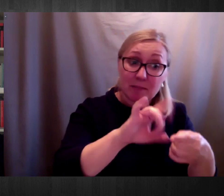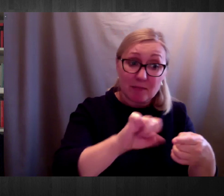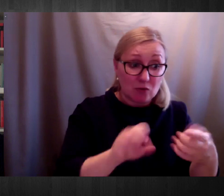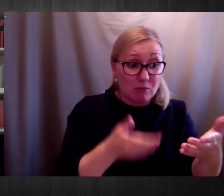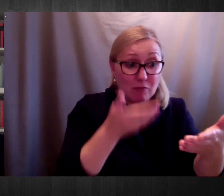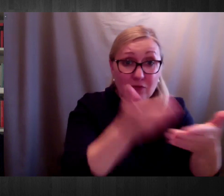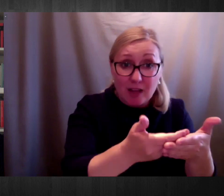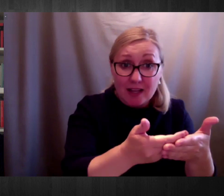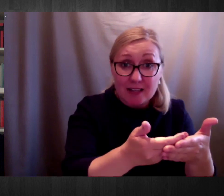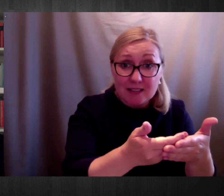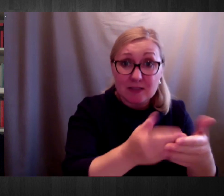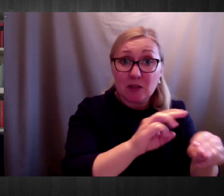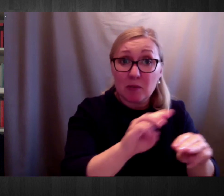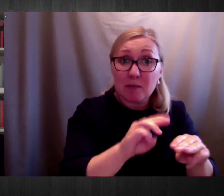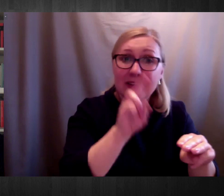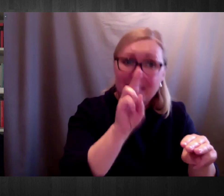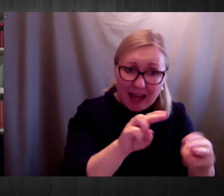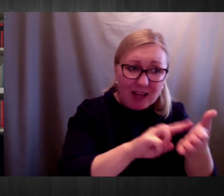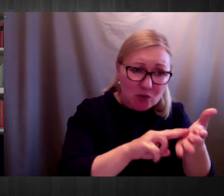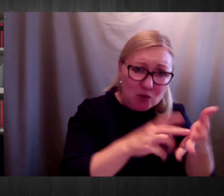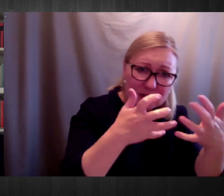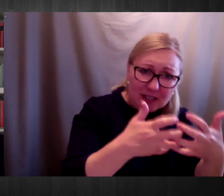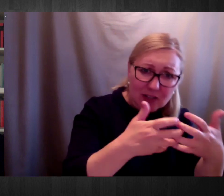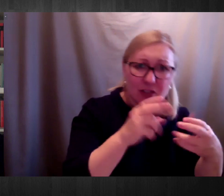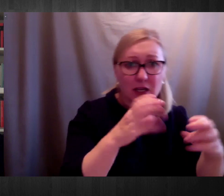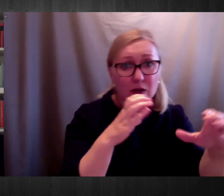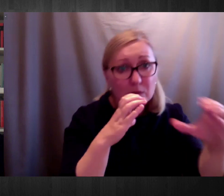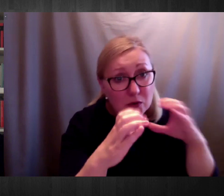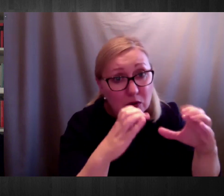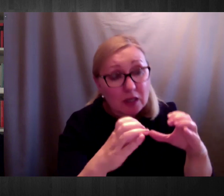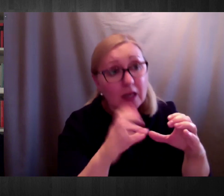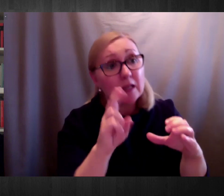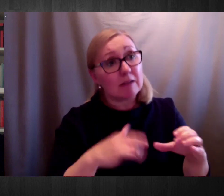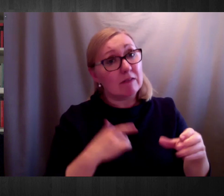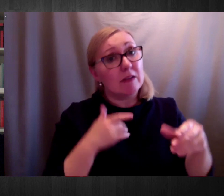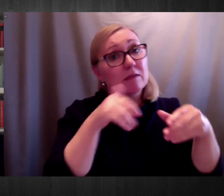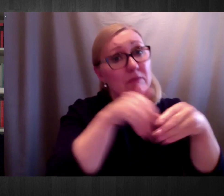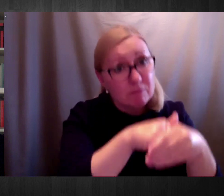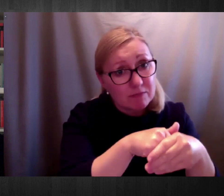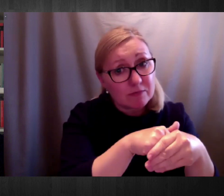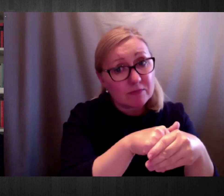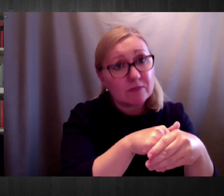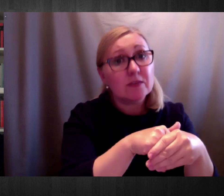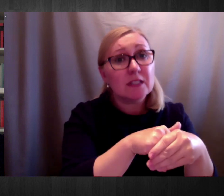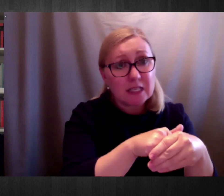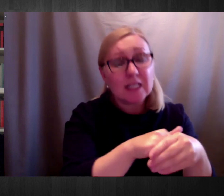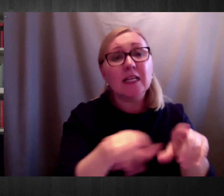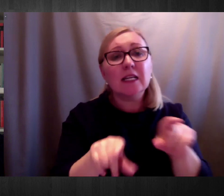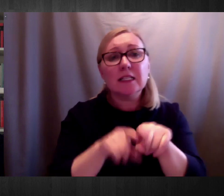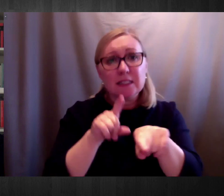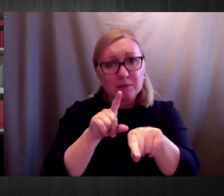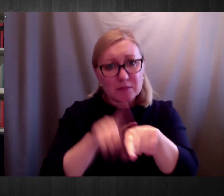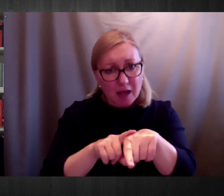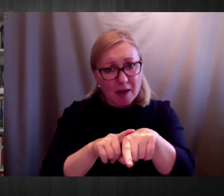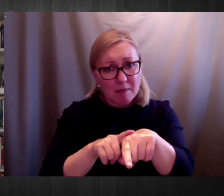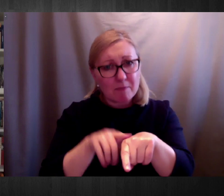communicate and to participate. But also be clear that we need to be aware of